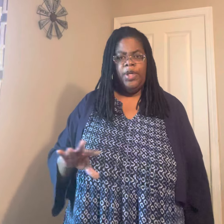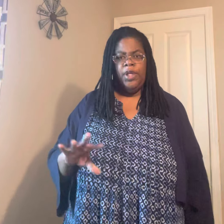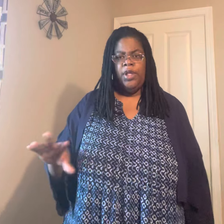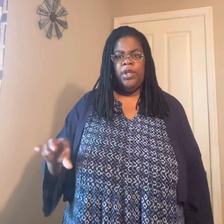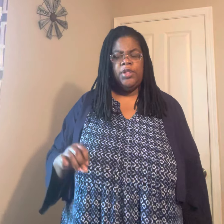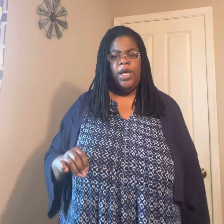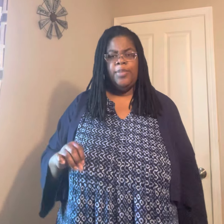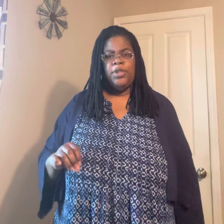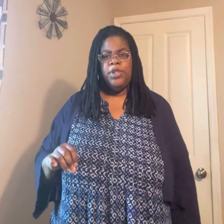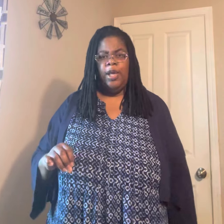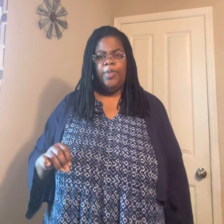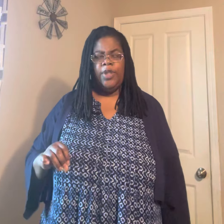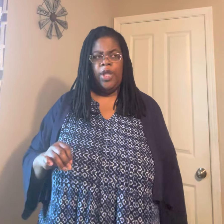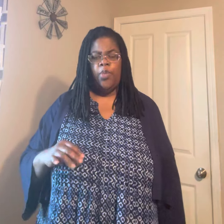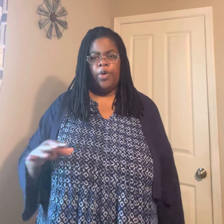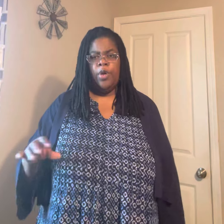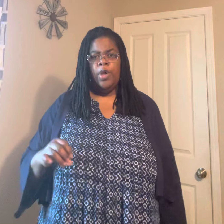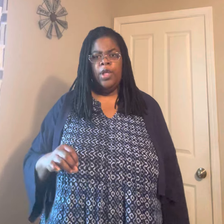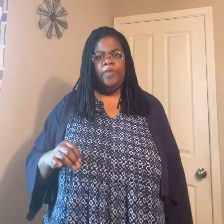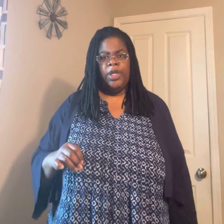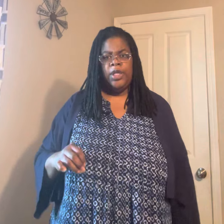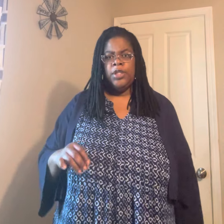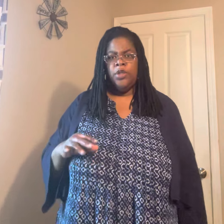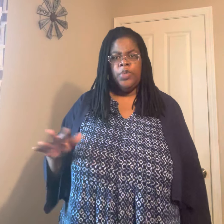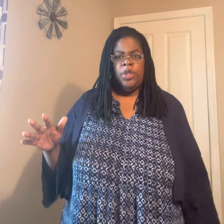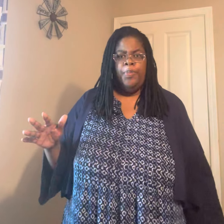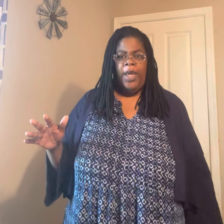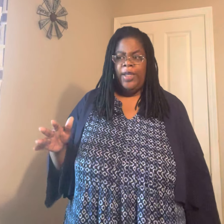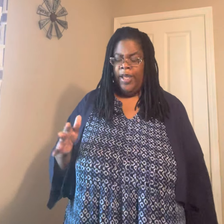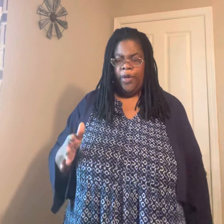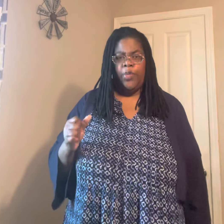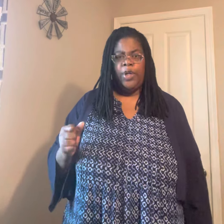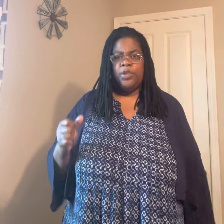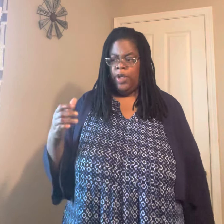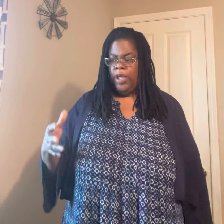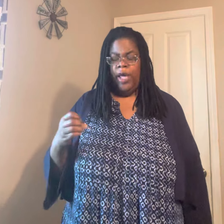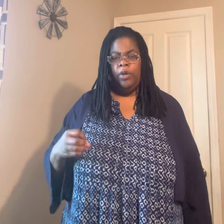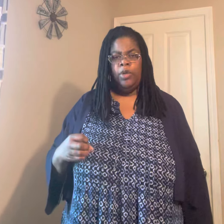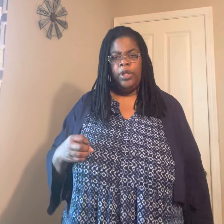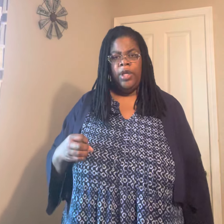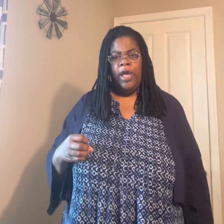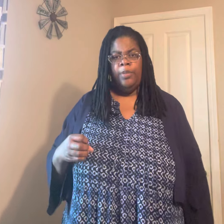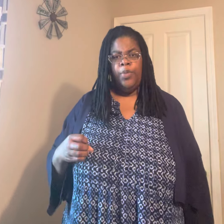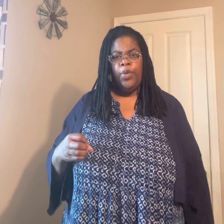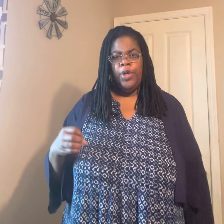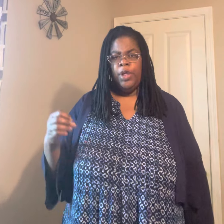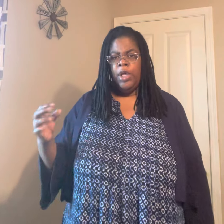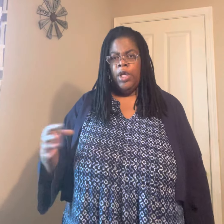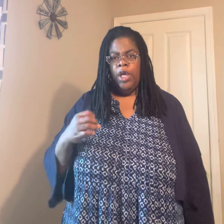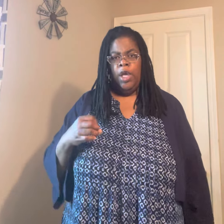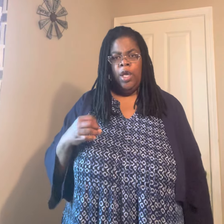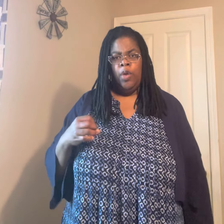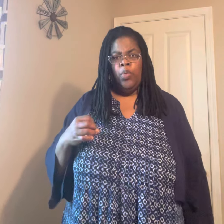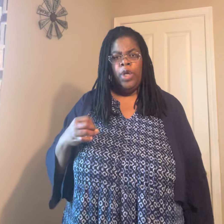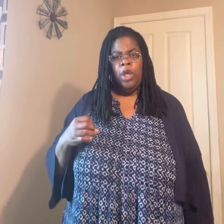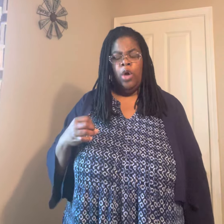and the time that they were living in. So it was good pay. And they agreed. So they got on... They got aboard and went along.